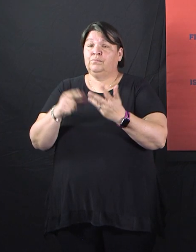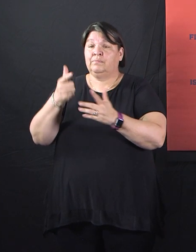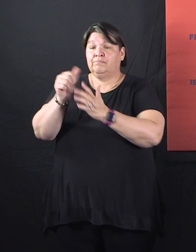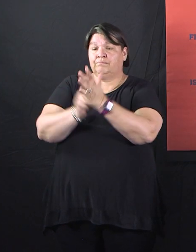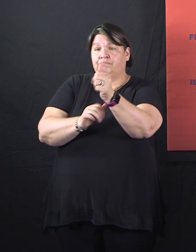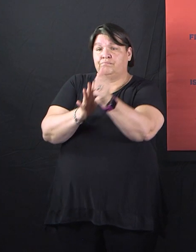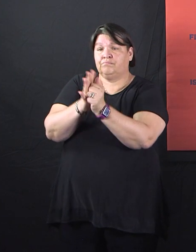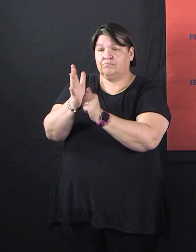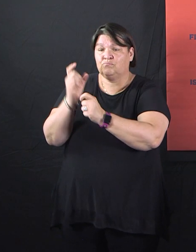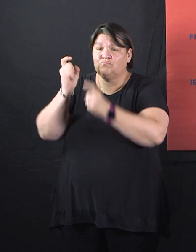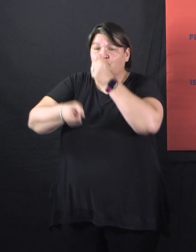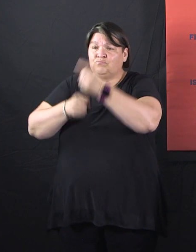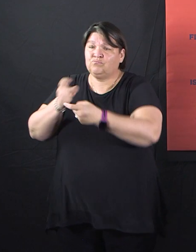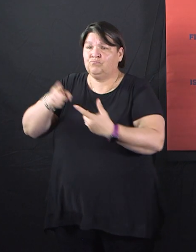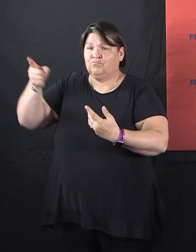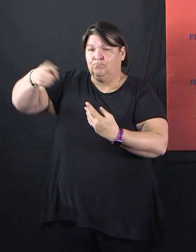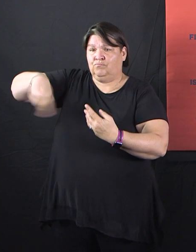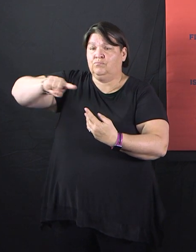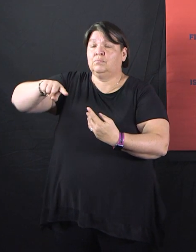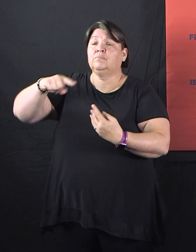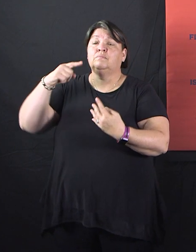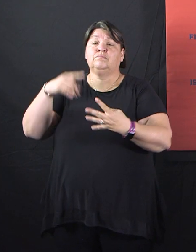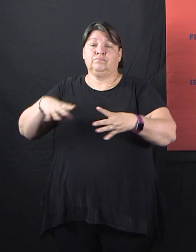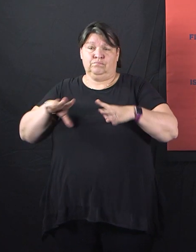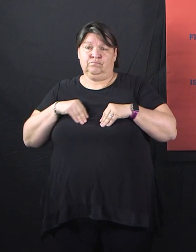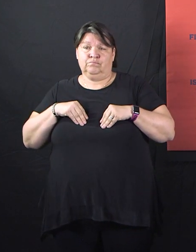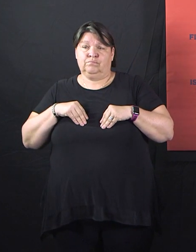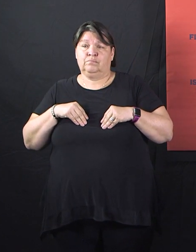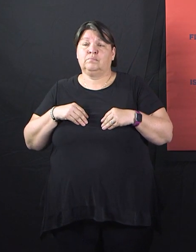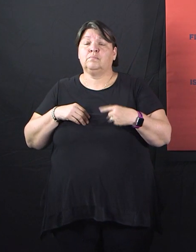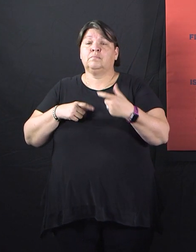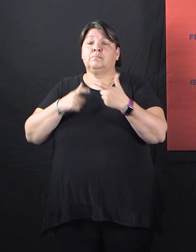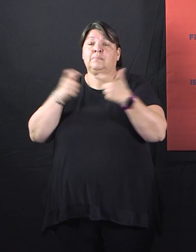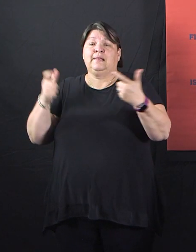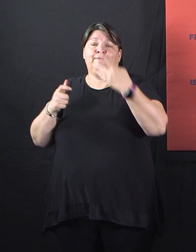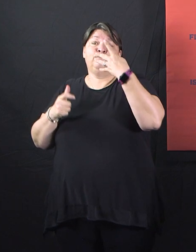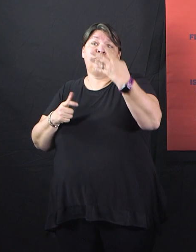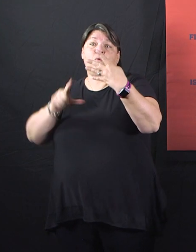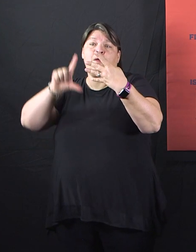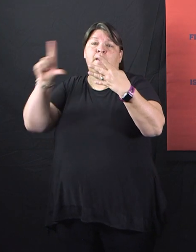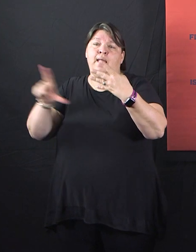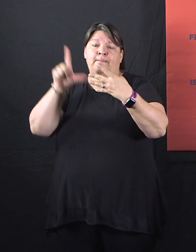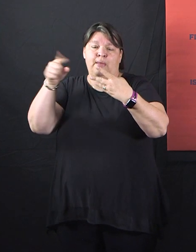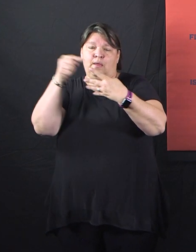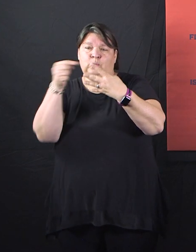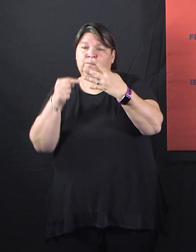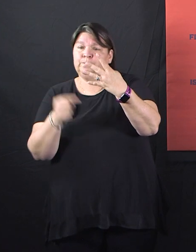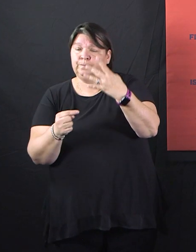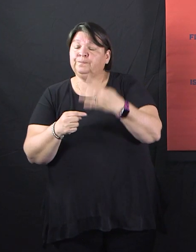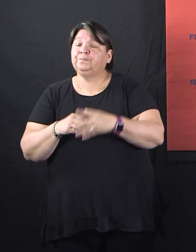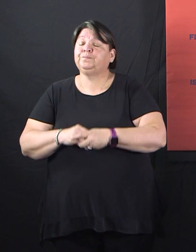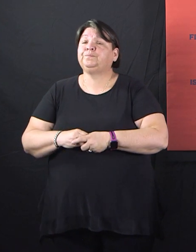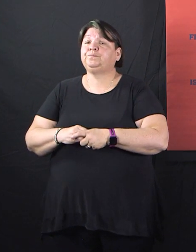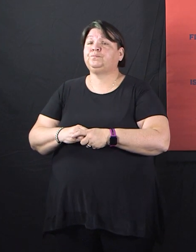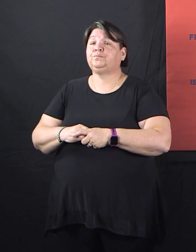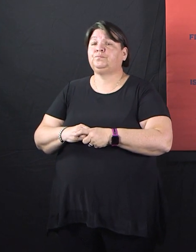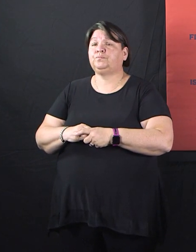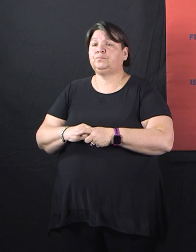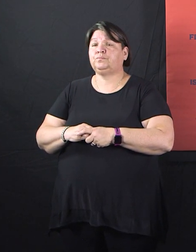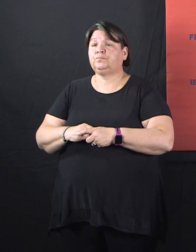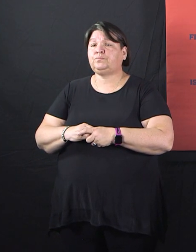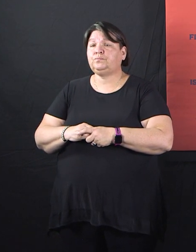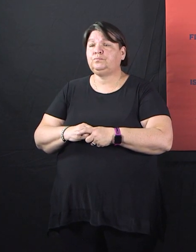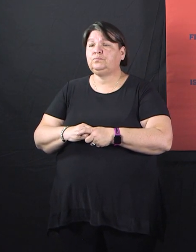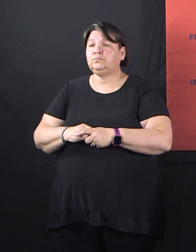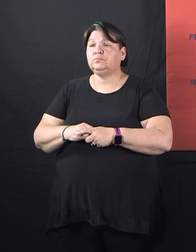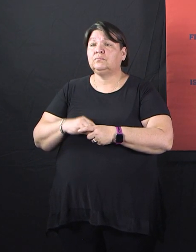libraries through April 1st. You can drop them off there if you have stuff that can be used. And get